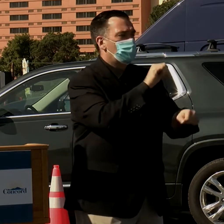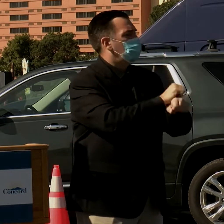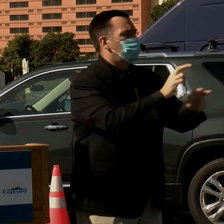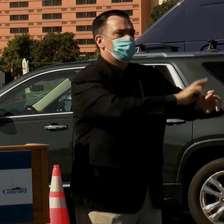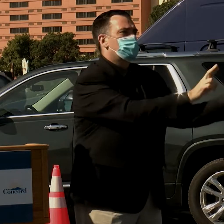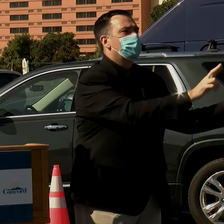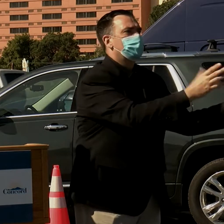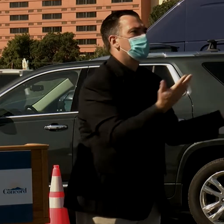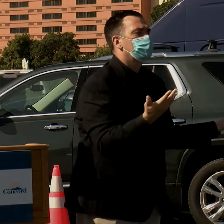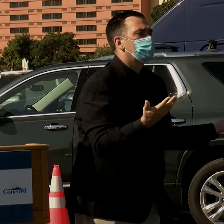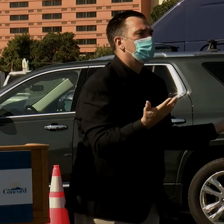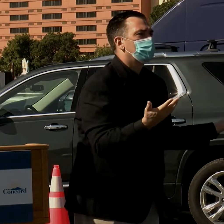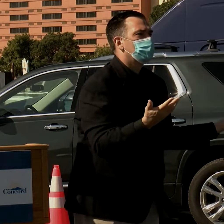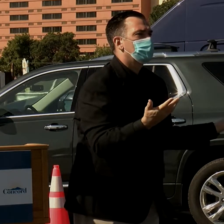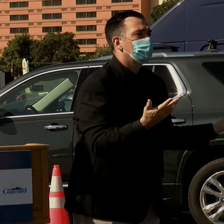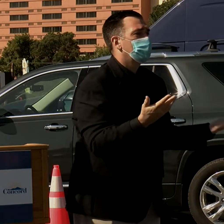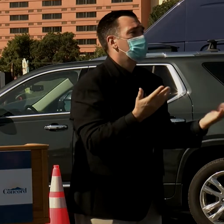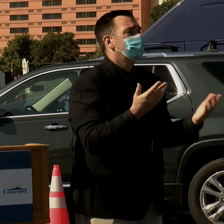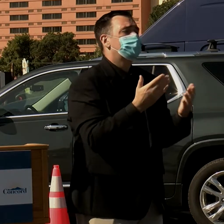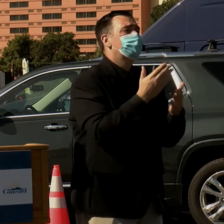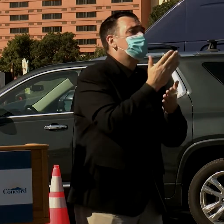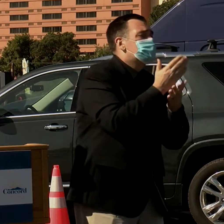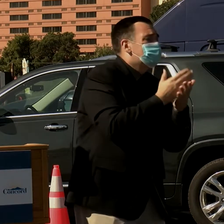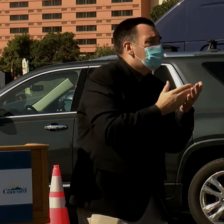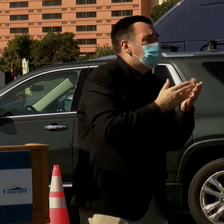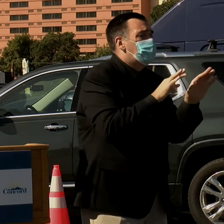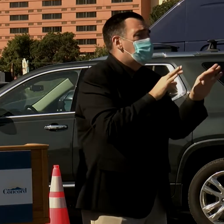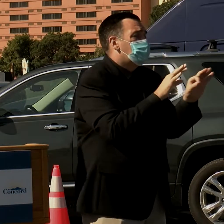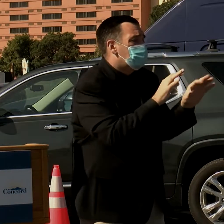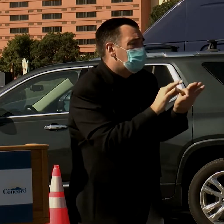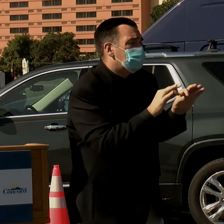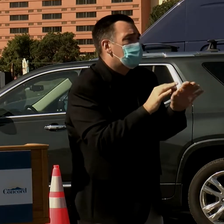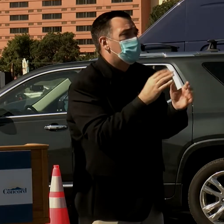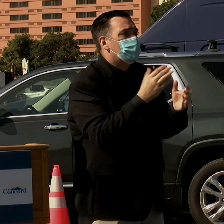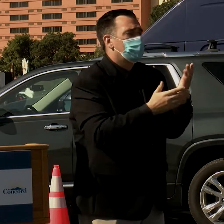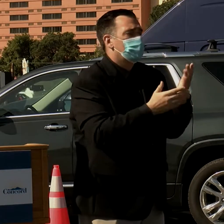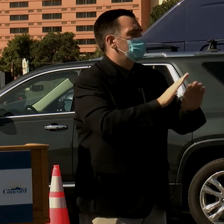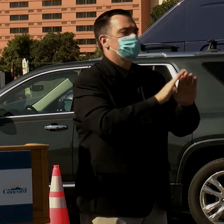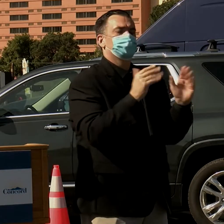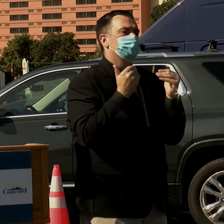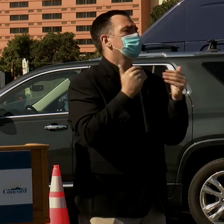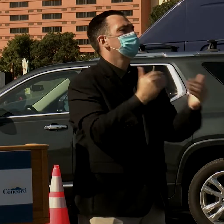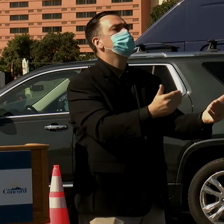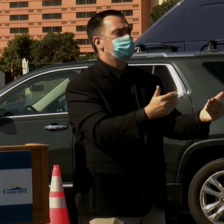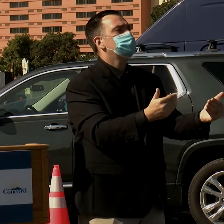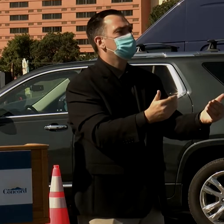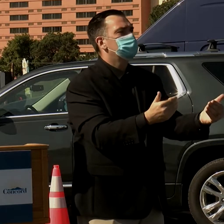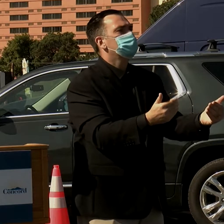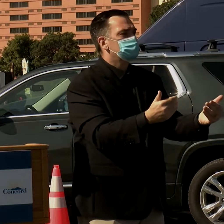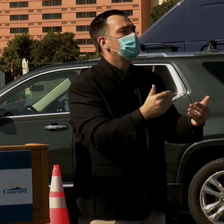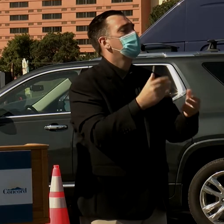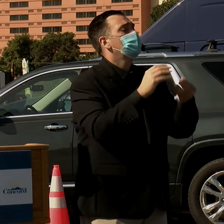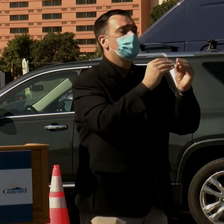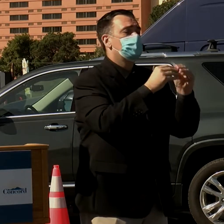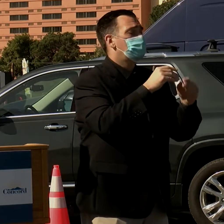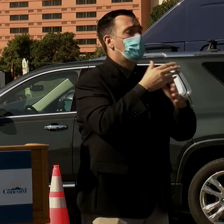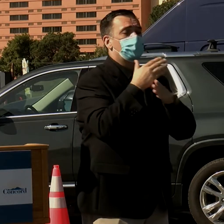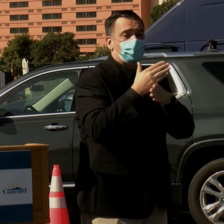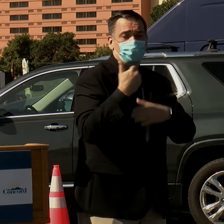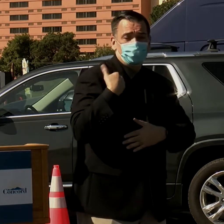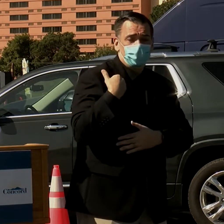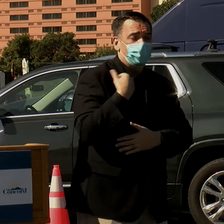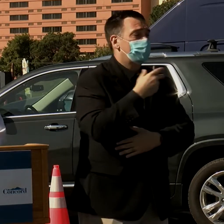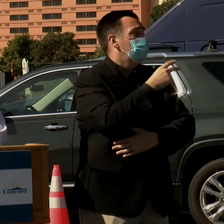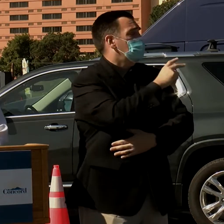So rather than doing it piecemeal, we thought with the volume of vaccines coming through, the number of partnerships